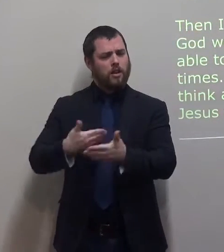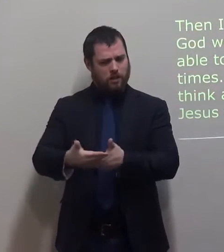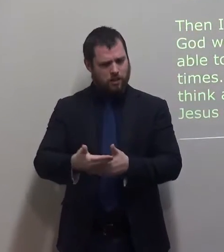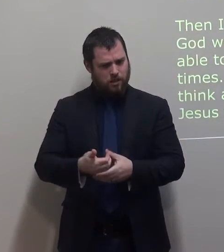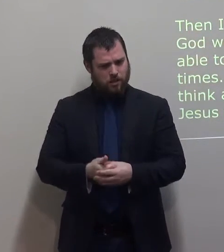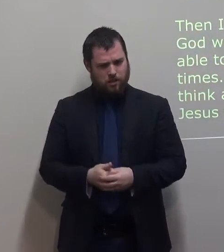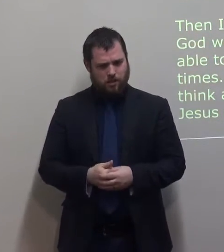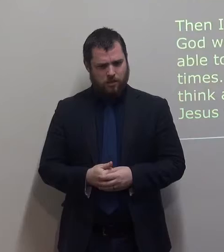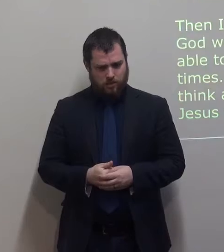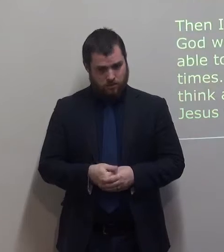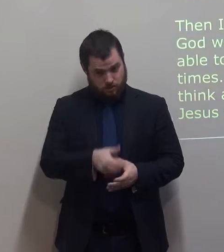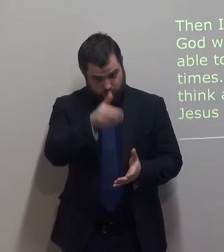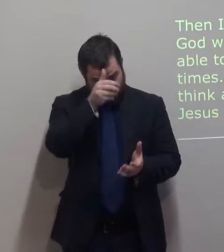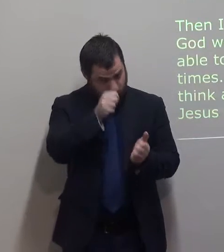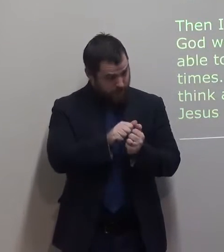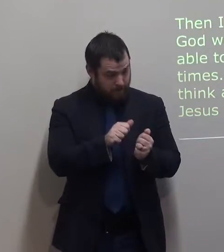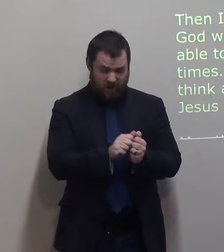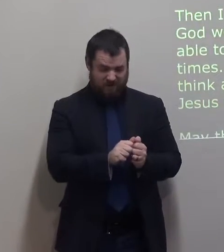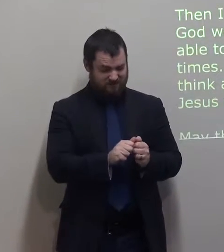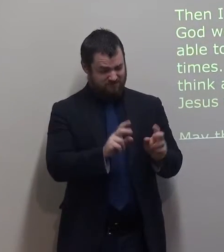I will be able to stay strong in terrible times.